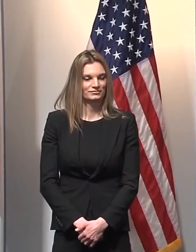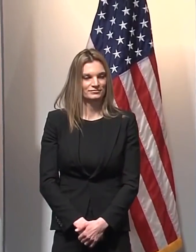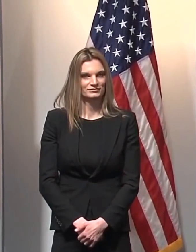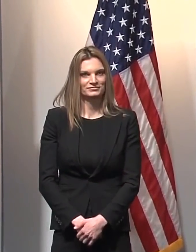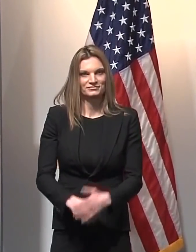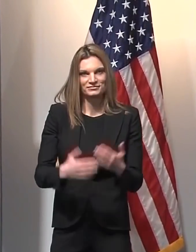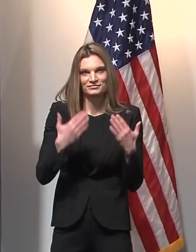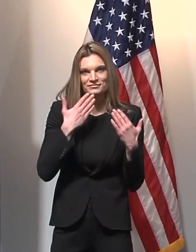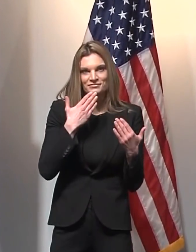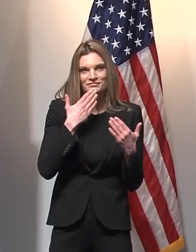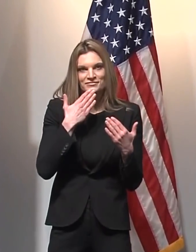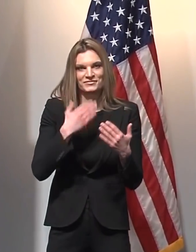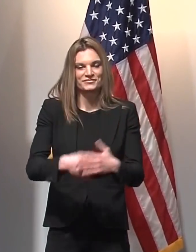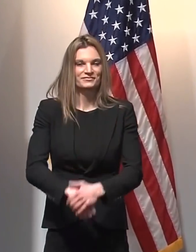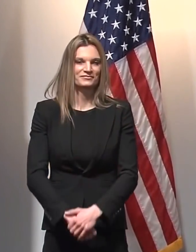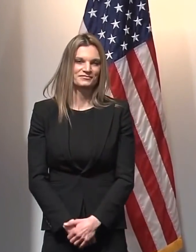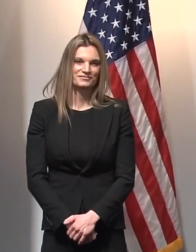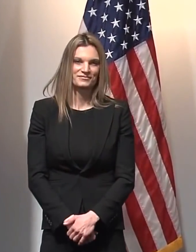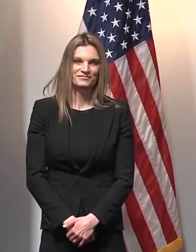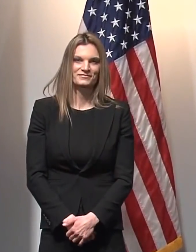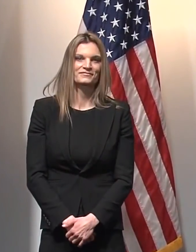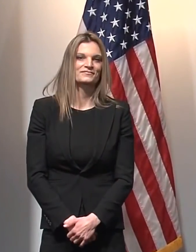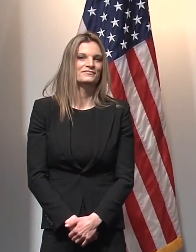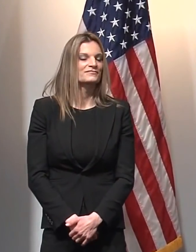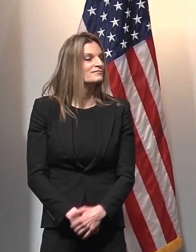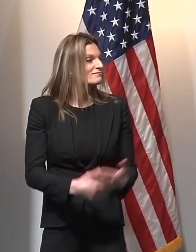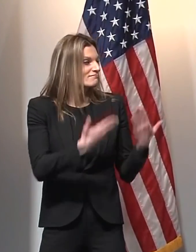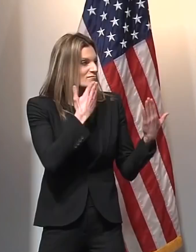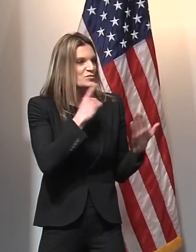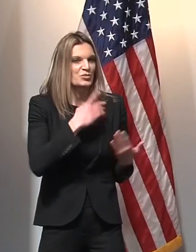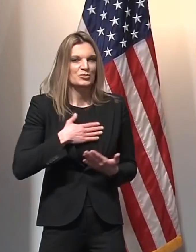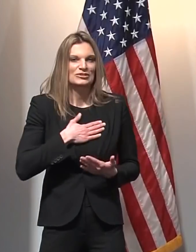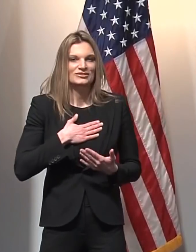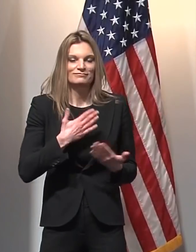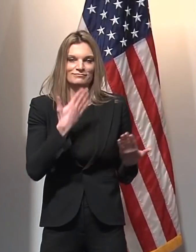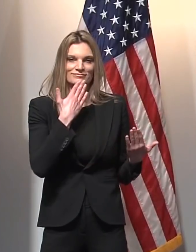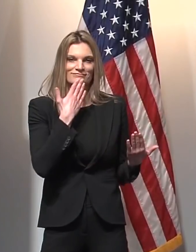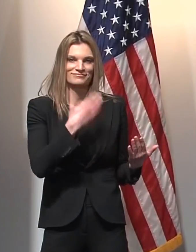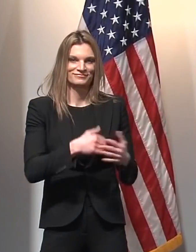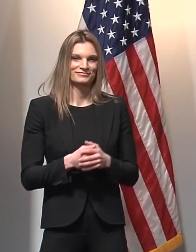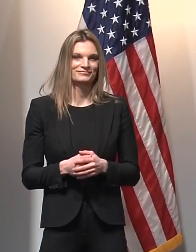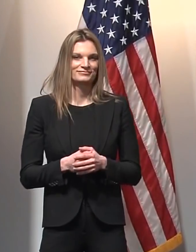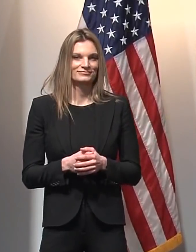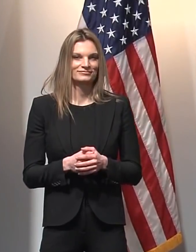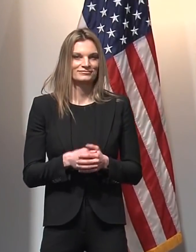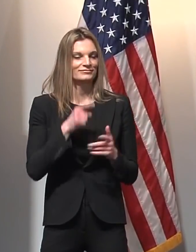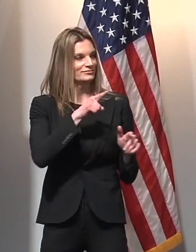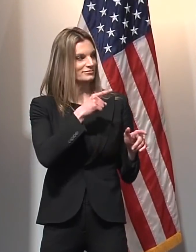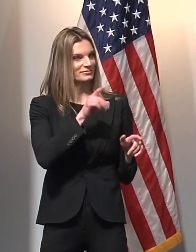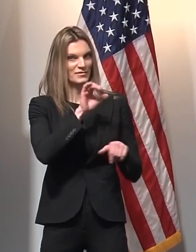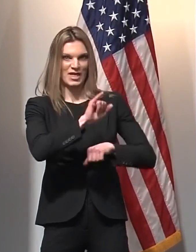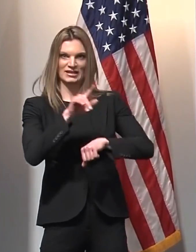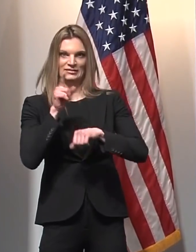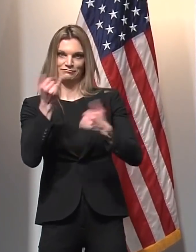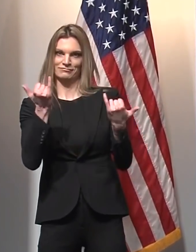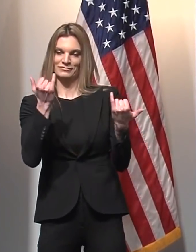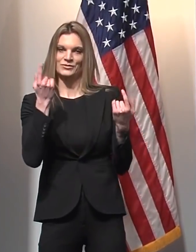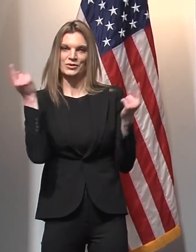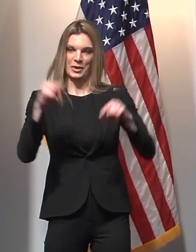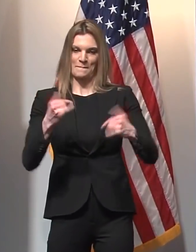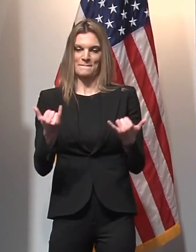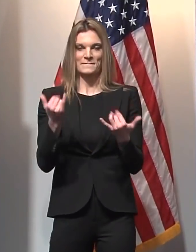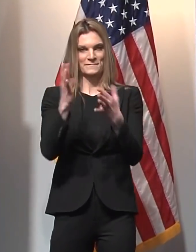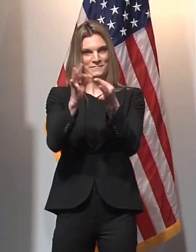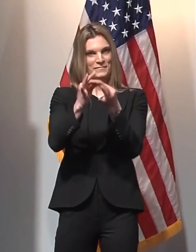Thank you, Superintendent. I really appreciate your leading the task force so that we can make thoughtful